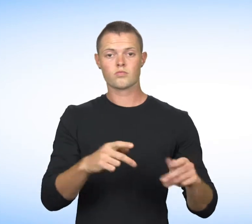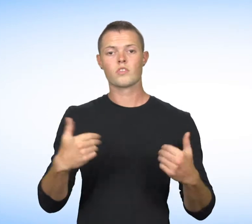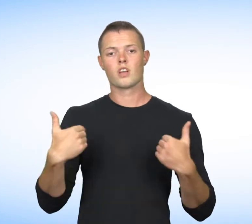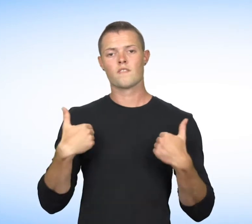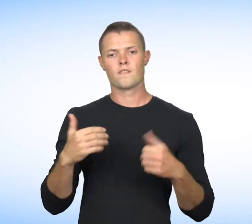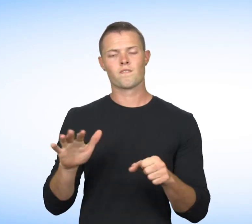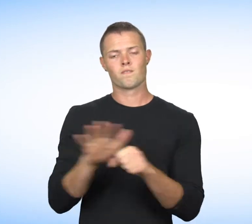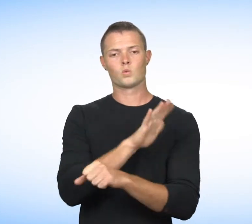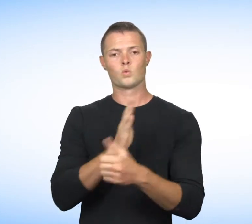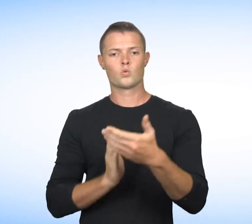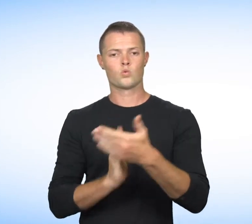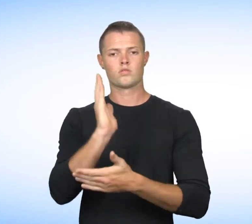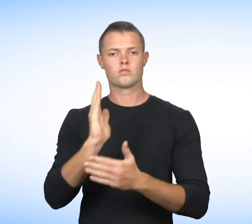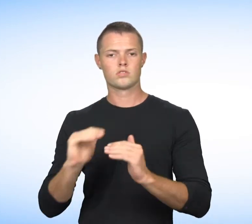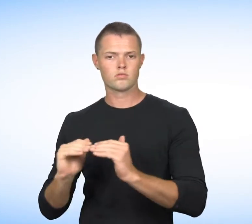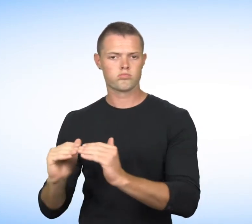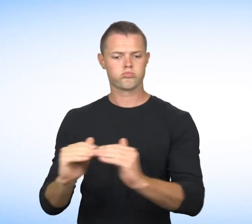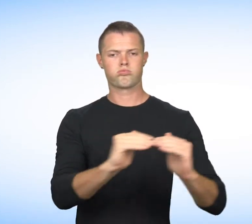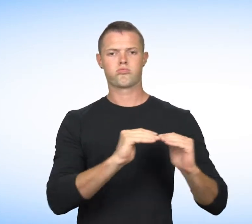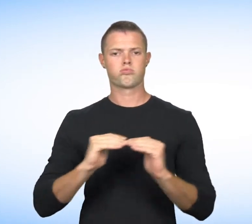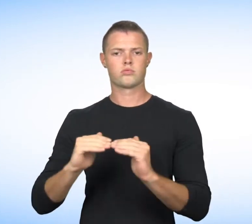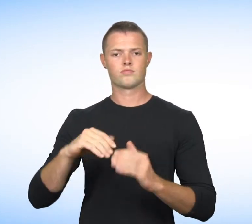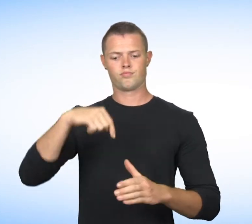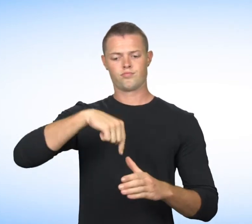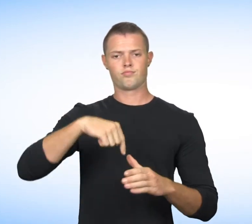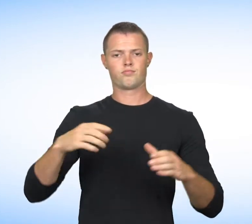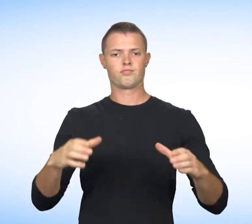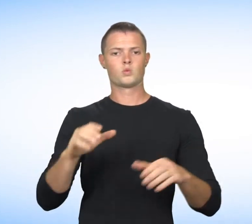Every person has a right to fully equal treatment in the workplace.